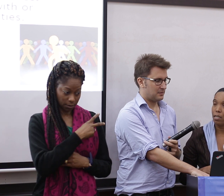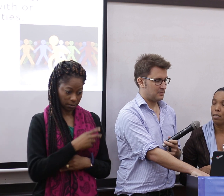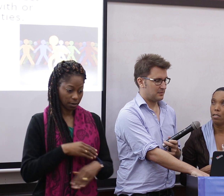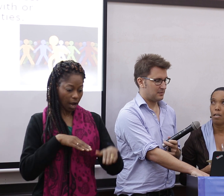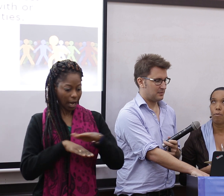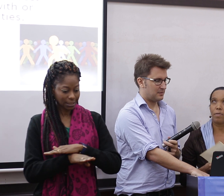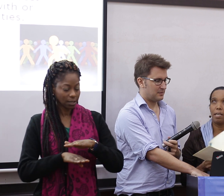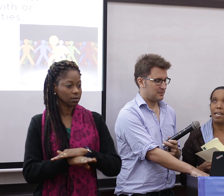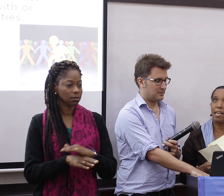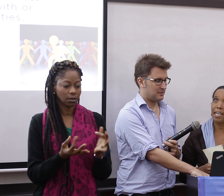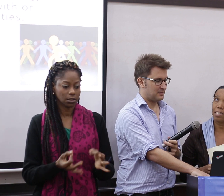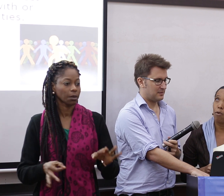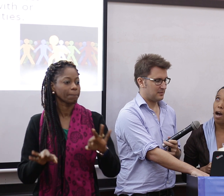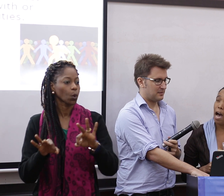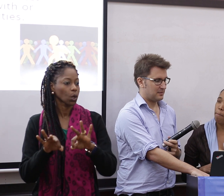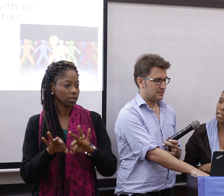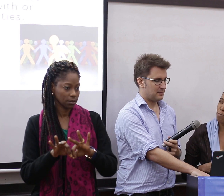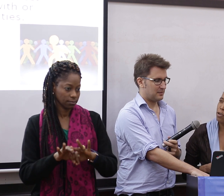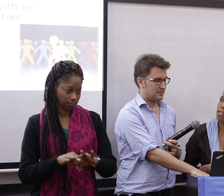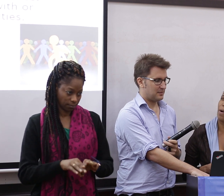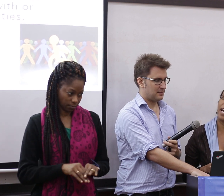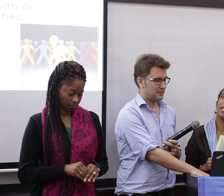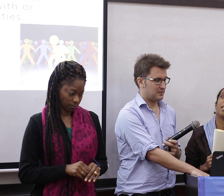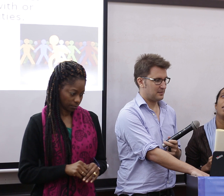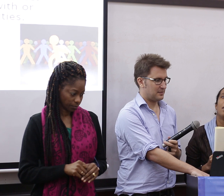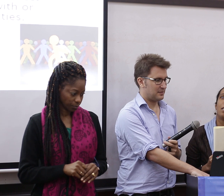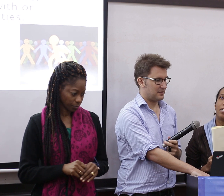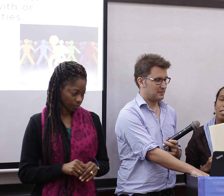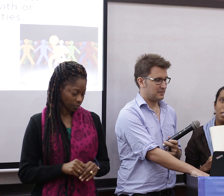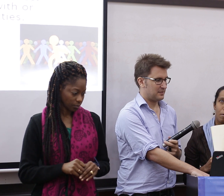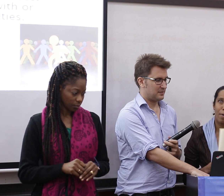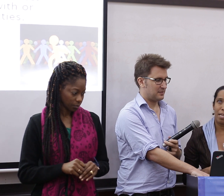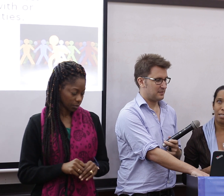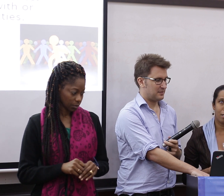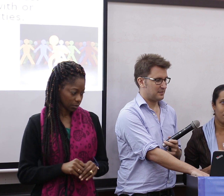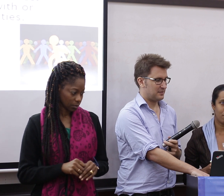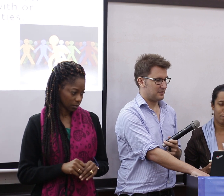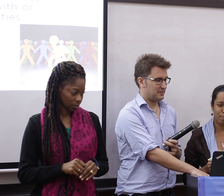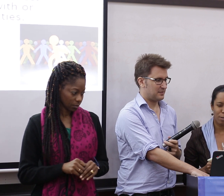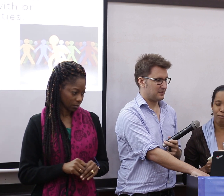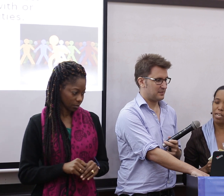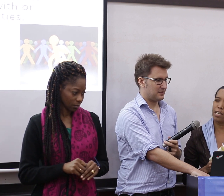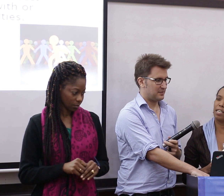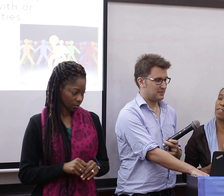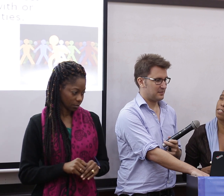link this morning when the, when Ria Davidson,